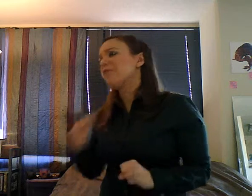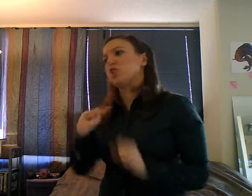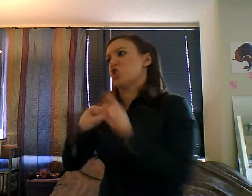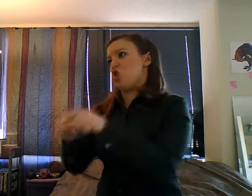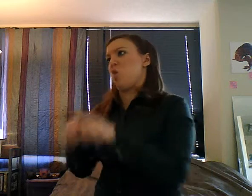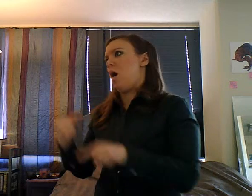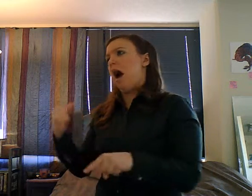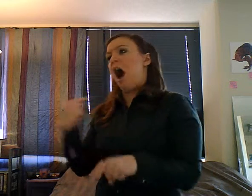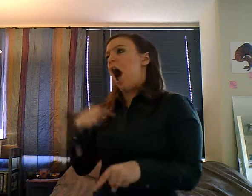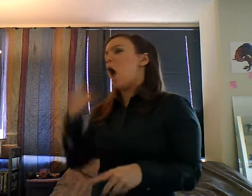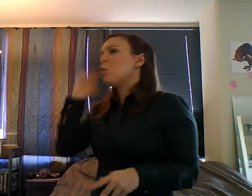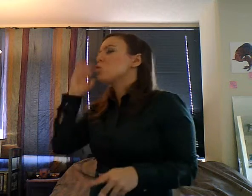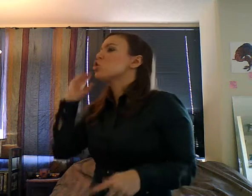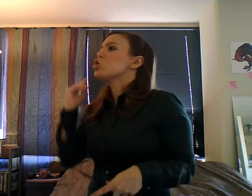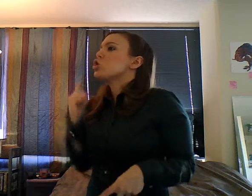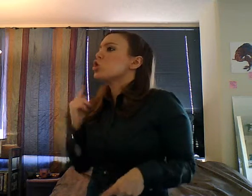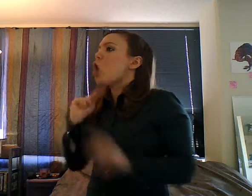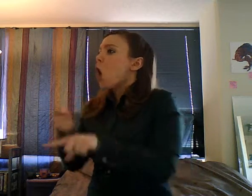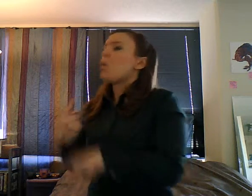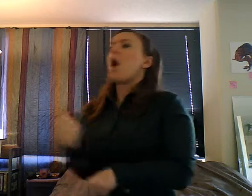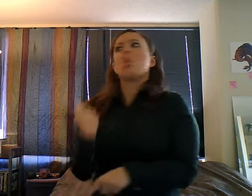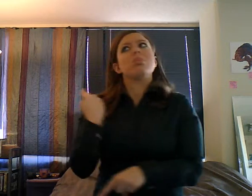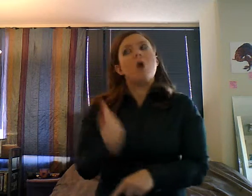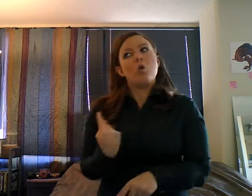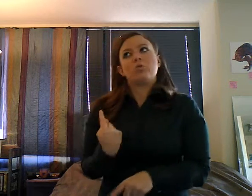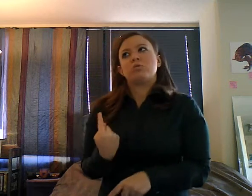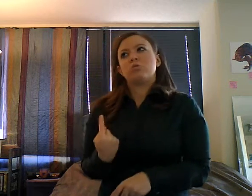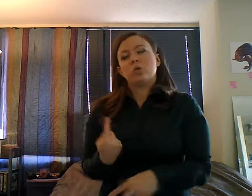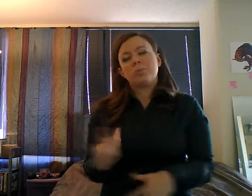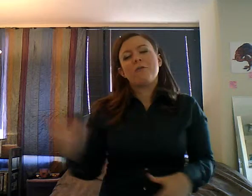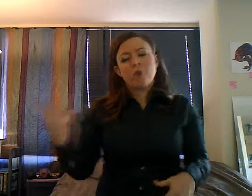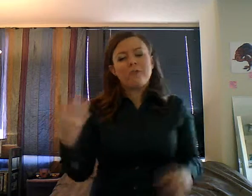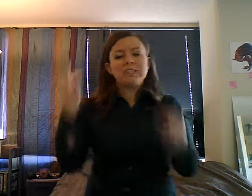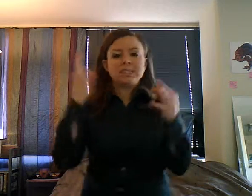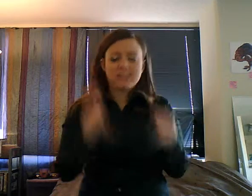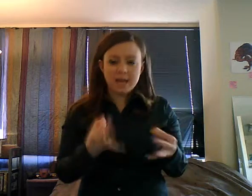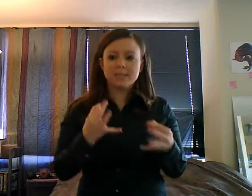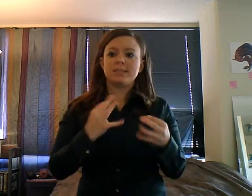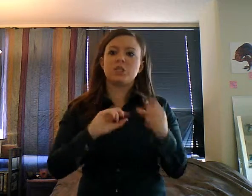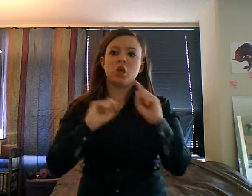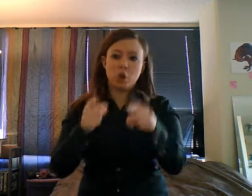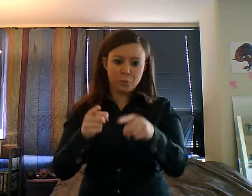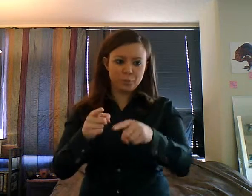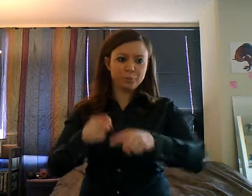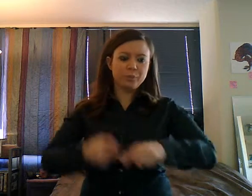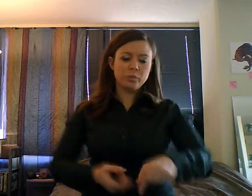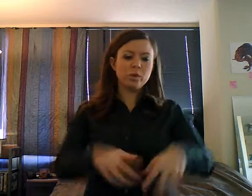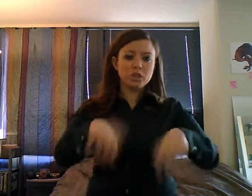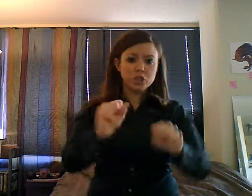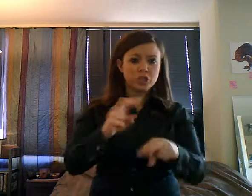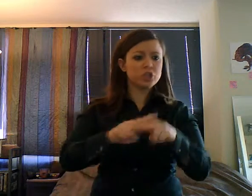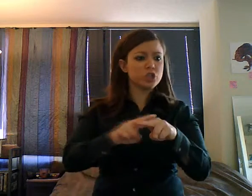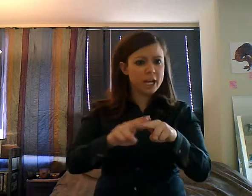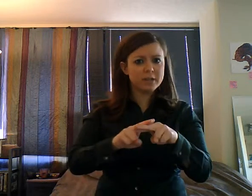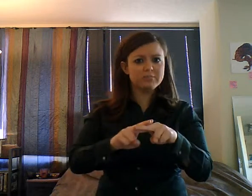of people there, and they were, the Jumbotron, our view of the Jumbotron wasn't that good, um,